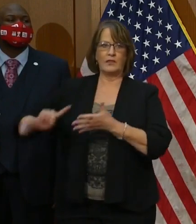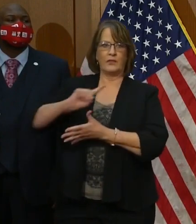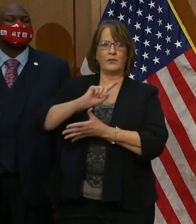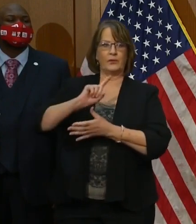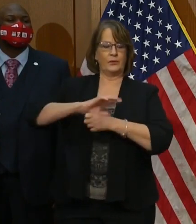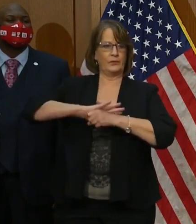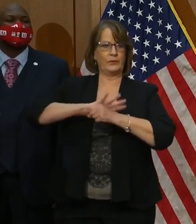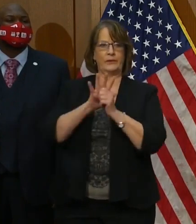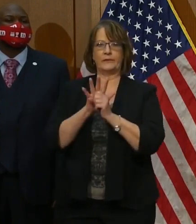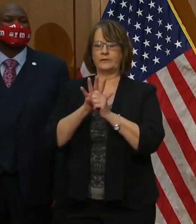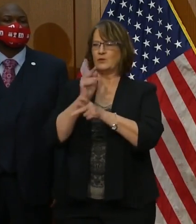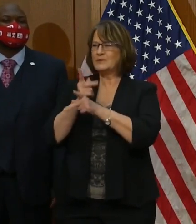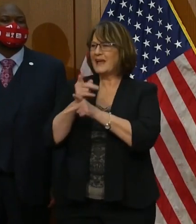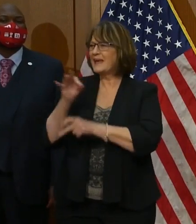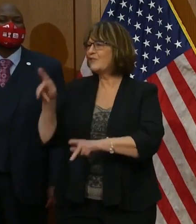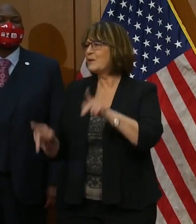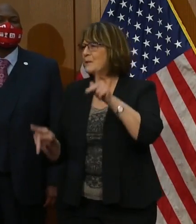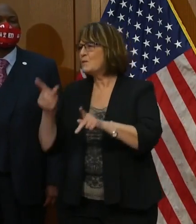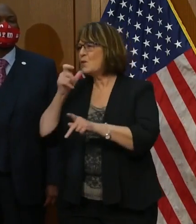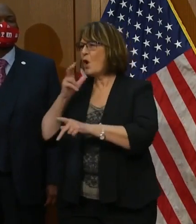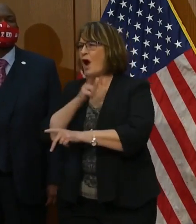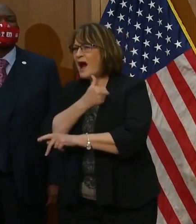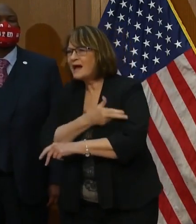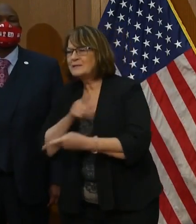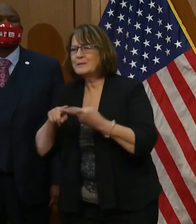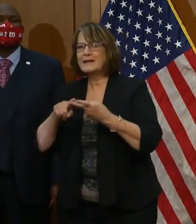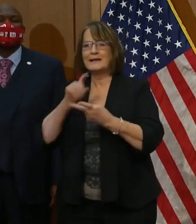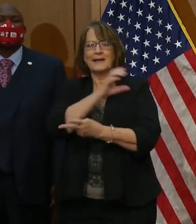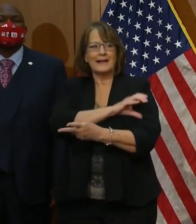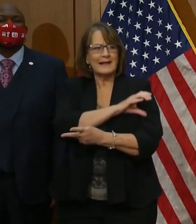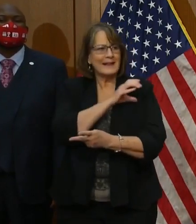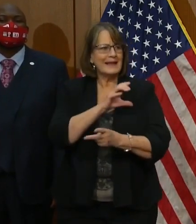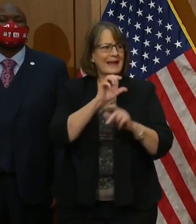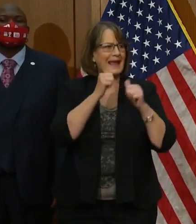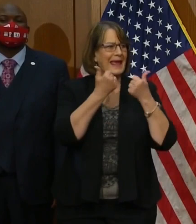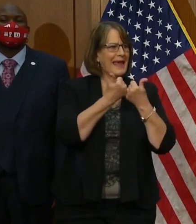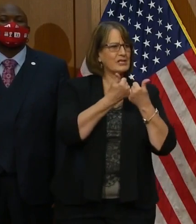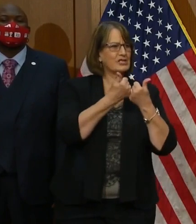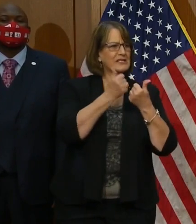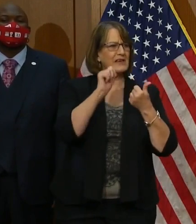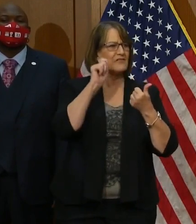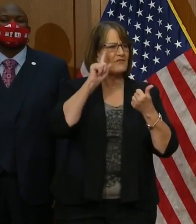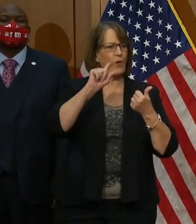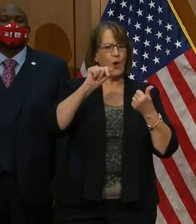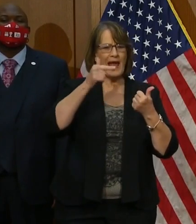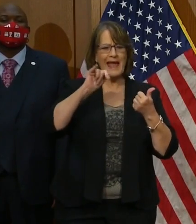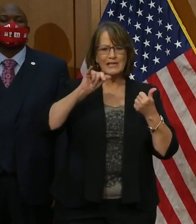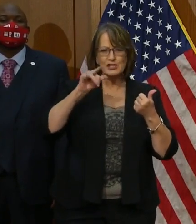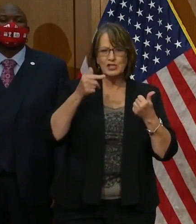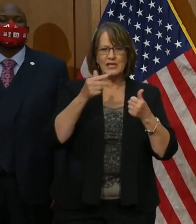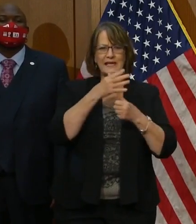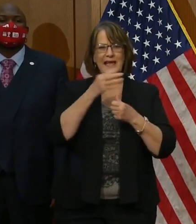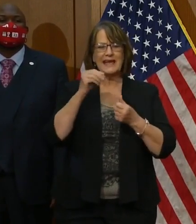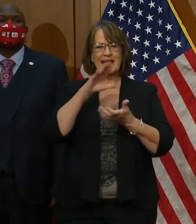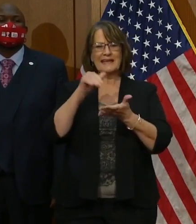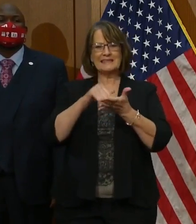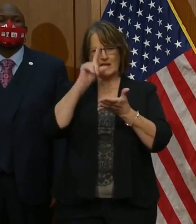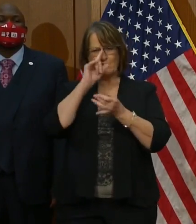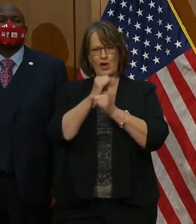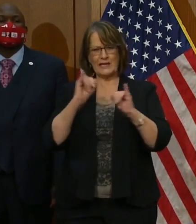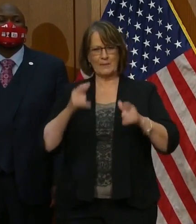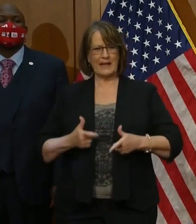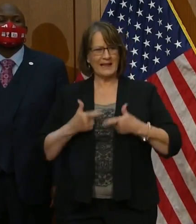care of people, hospitals, clinics, agencies on aging, and centers for independent living,